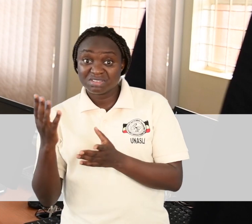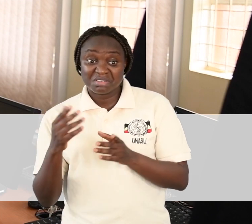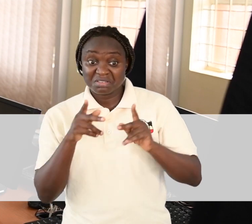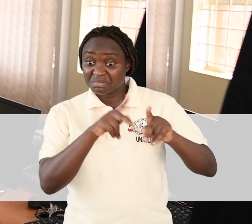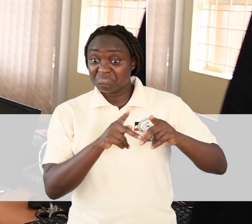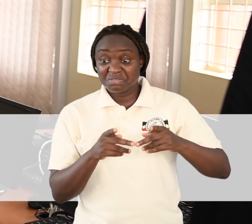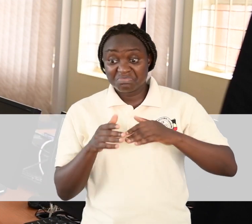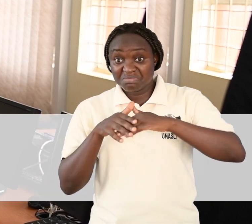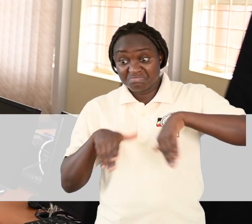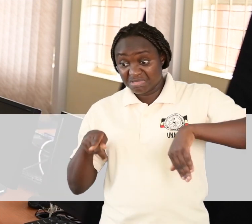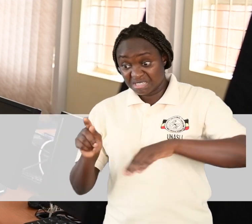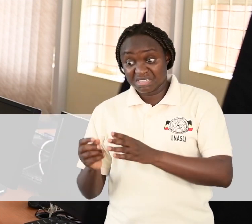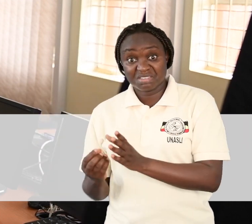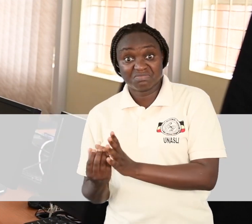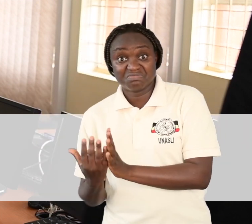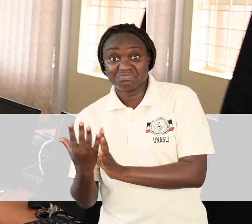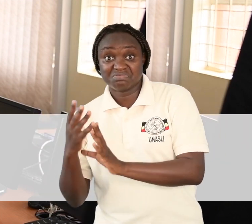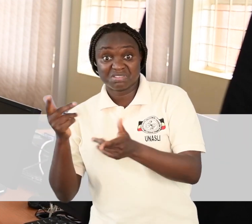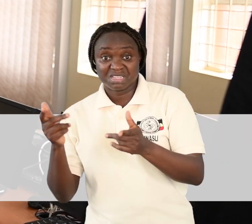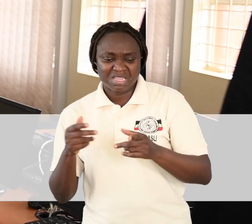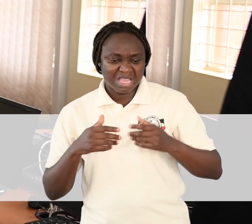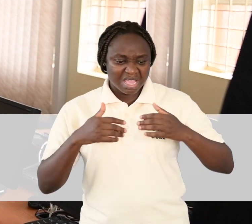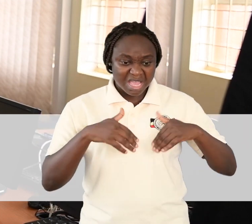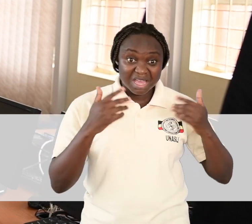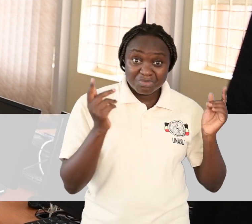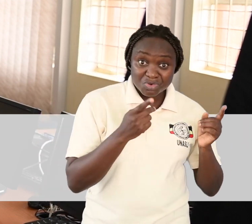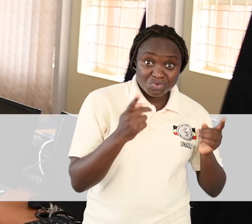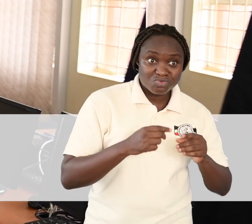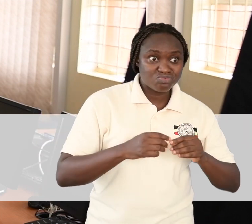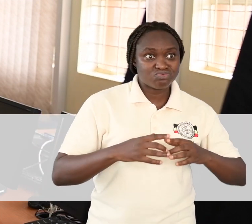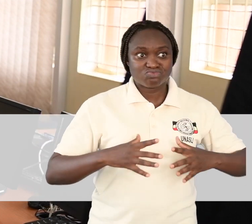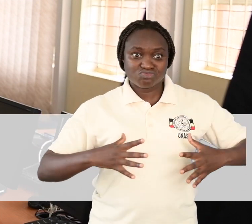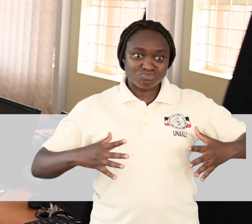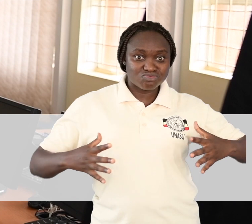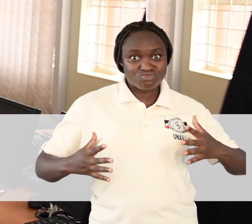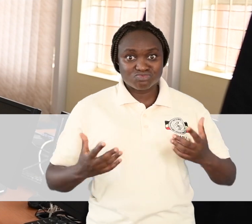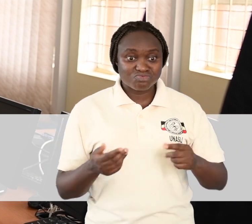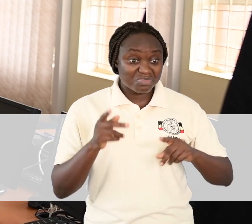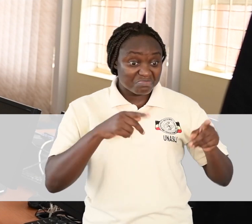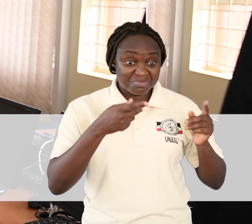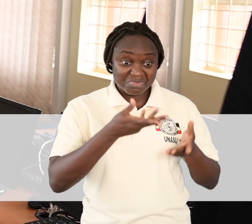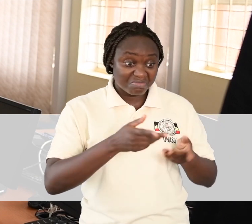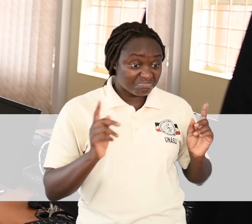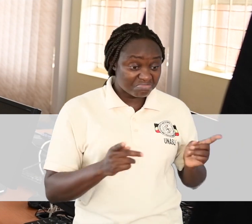people? Do you think the animals can grow without people around?